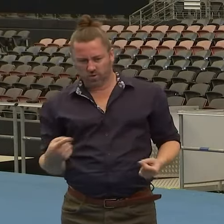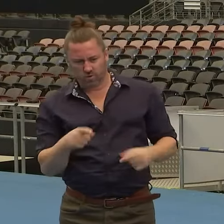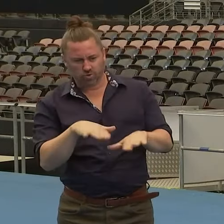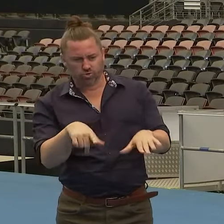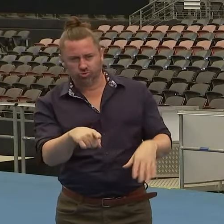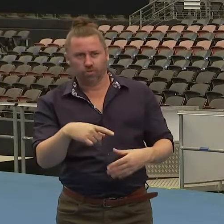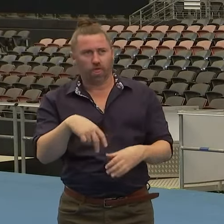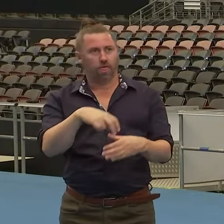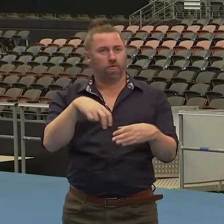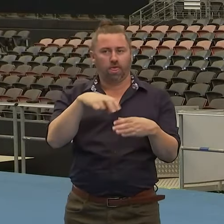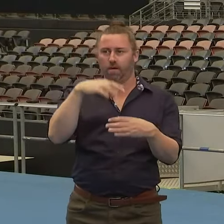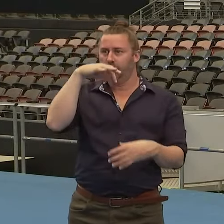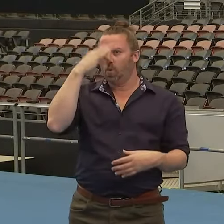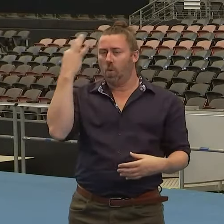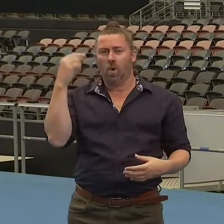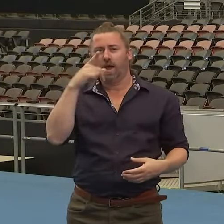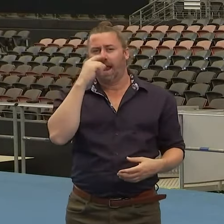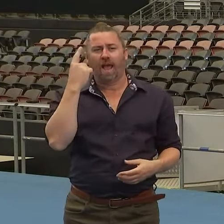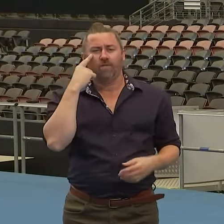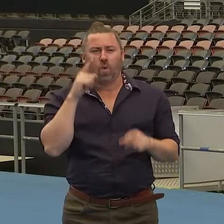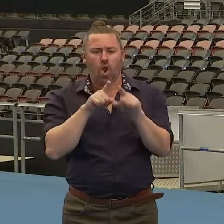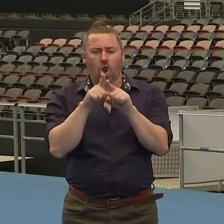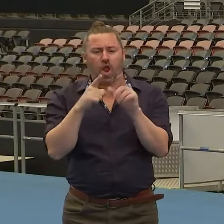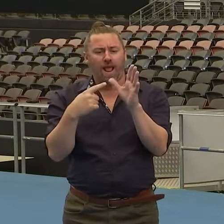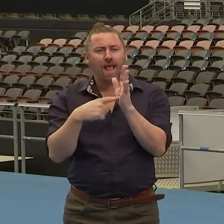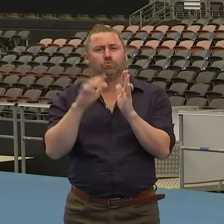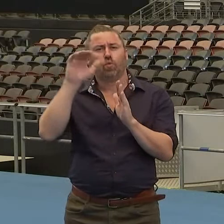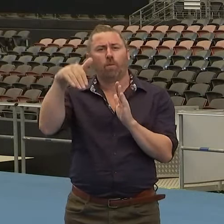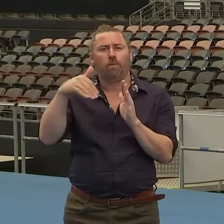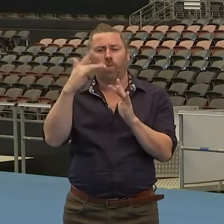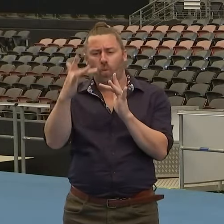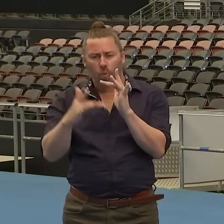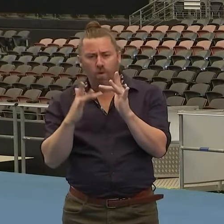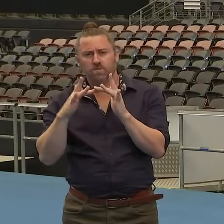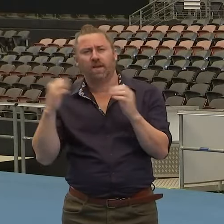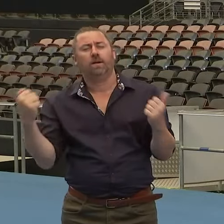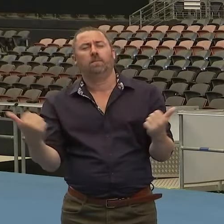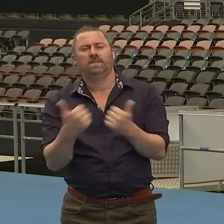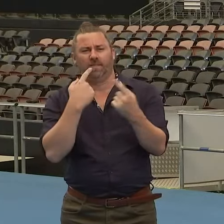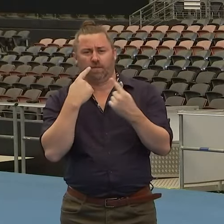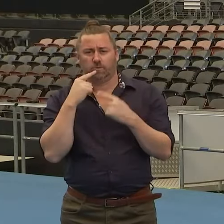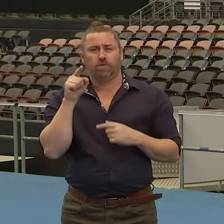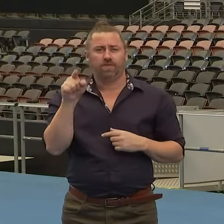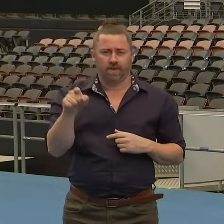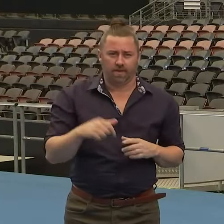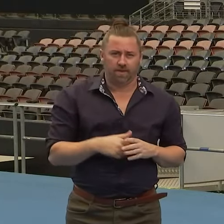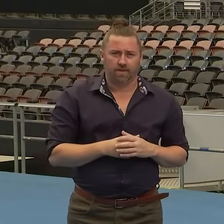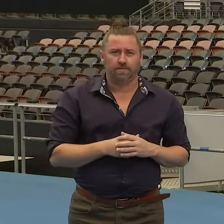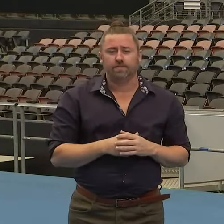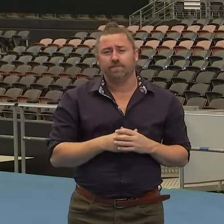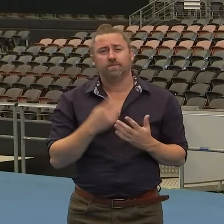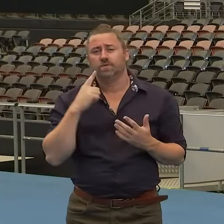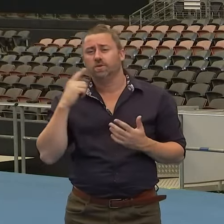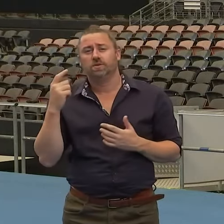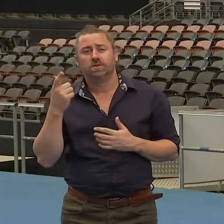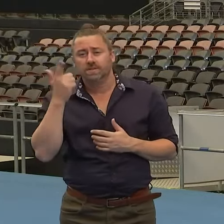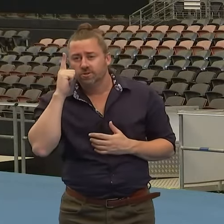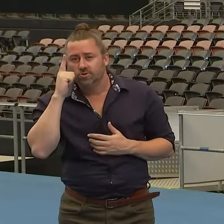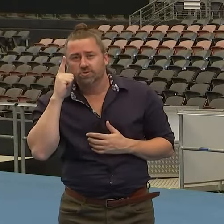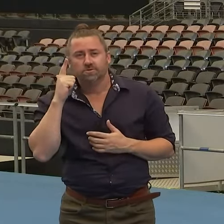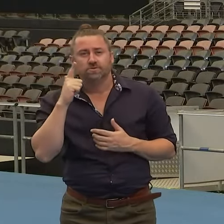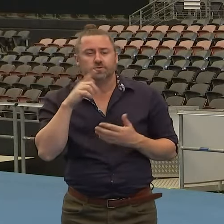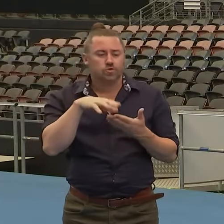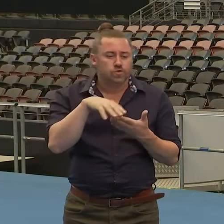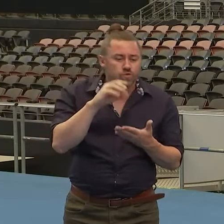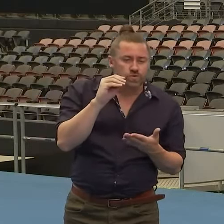via our learning at home website. As I said, our entire school communities from students to teachers and all staff have